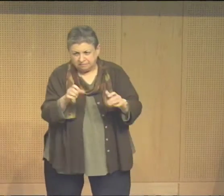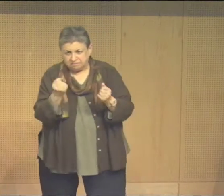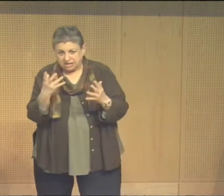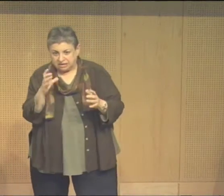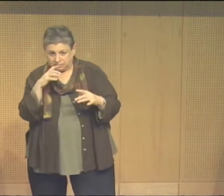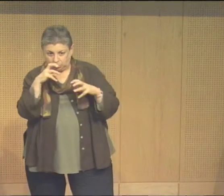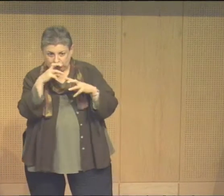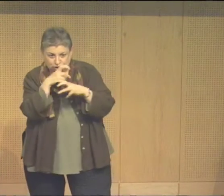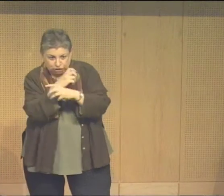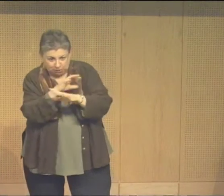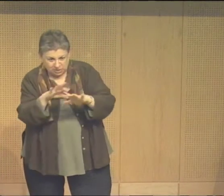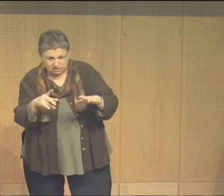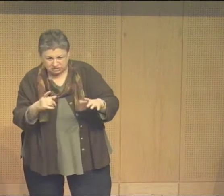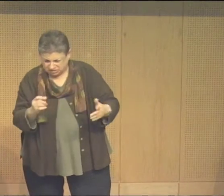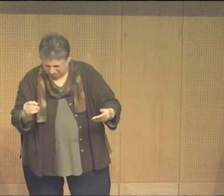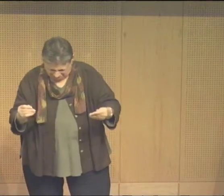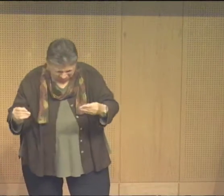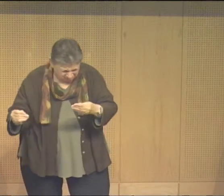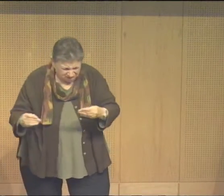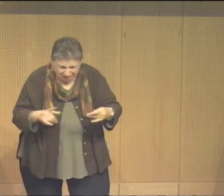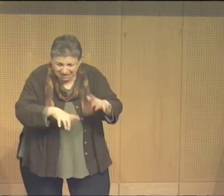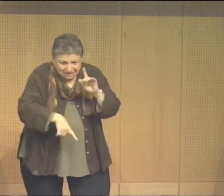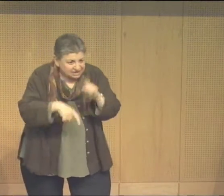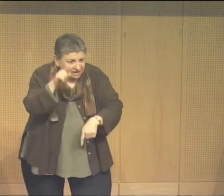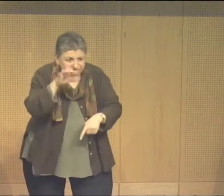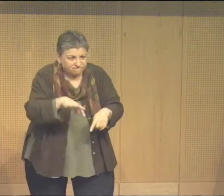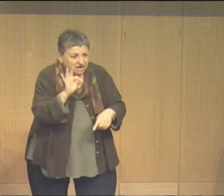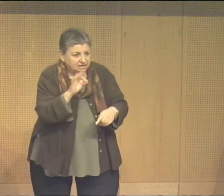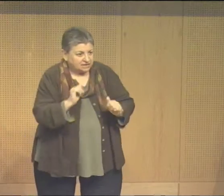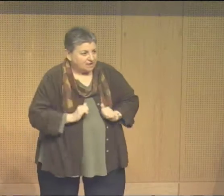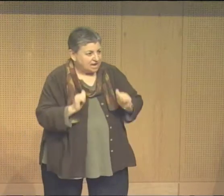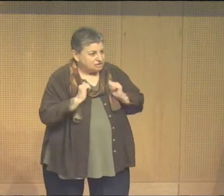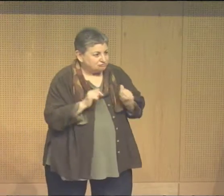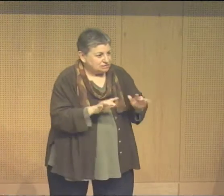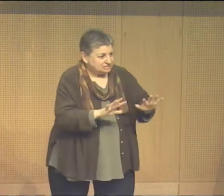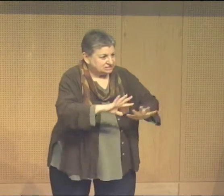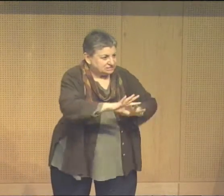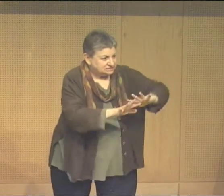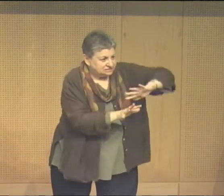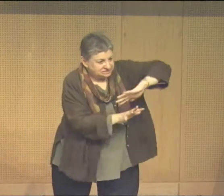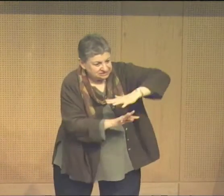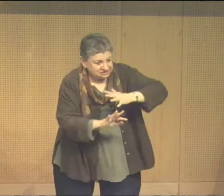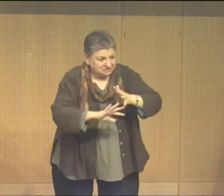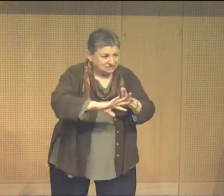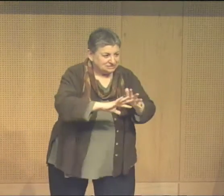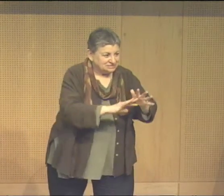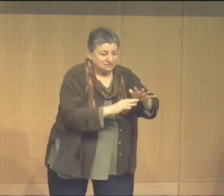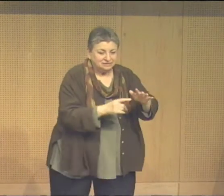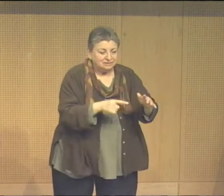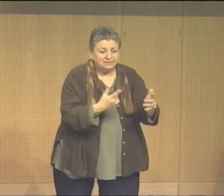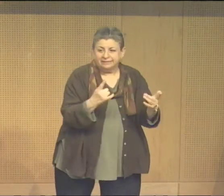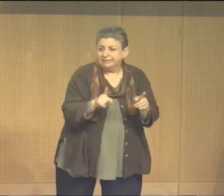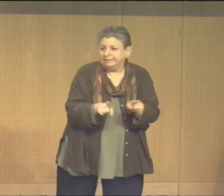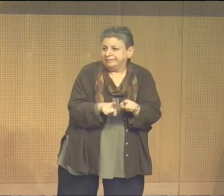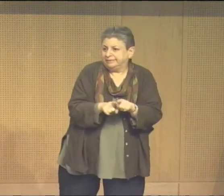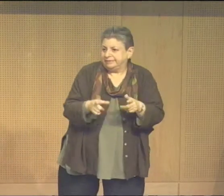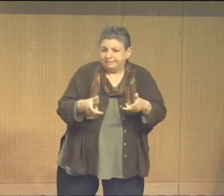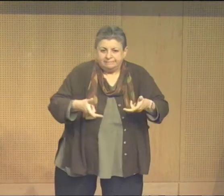stamped every single one of them with their seal and also sometimes post office couldn't find the address on the